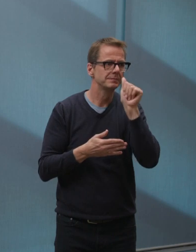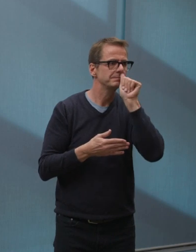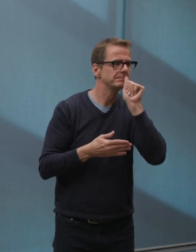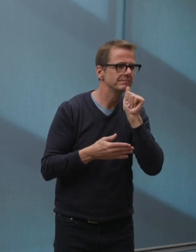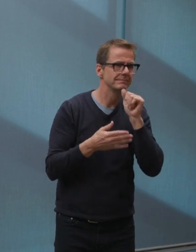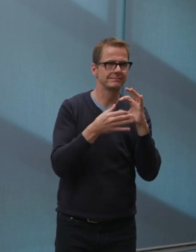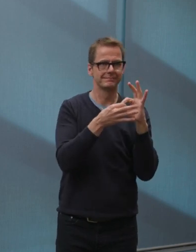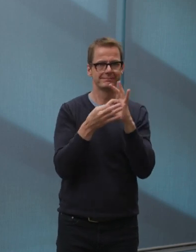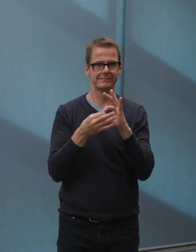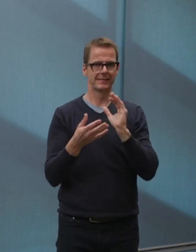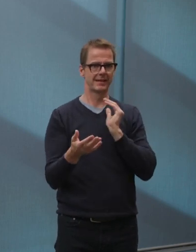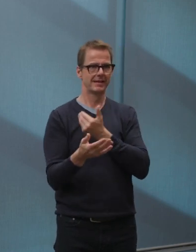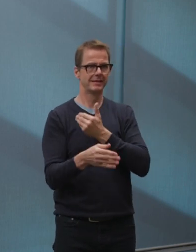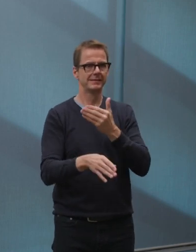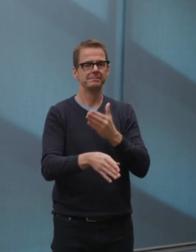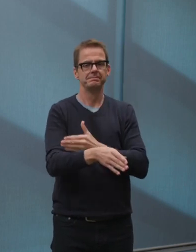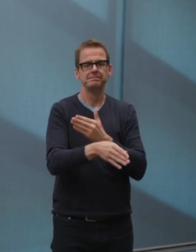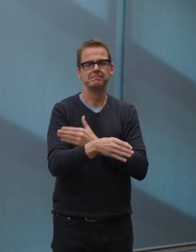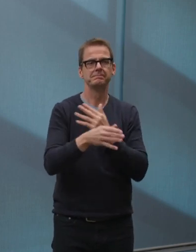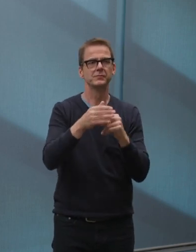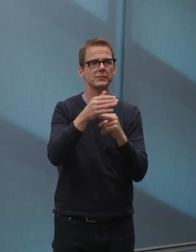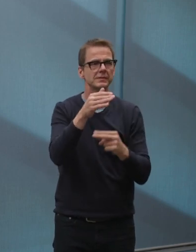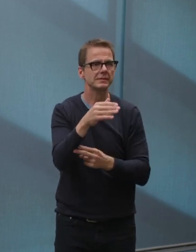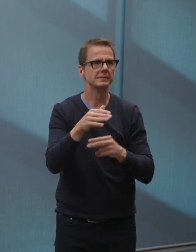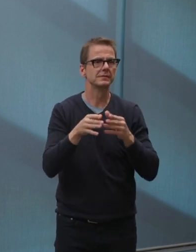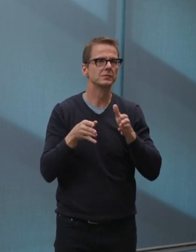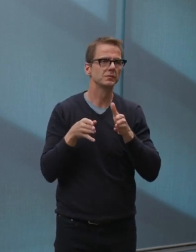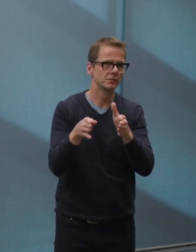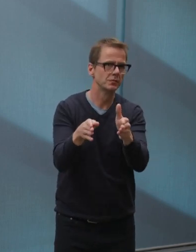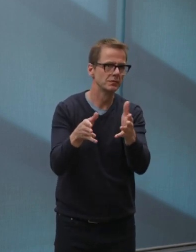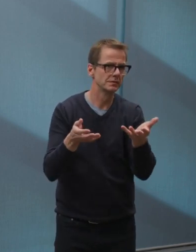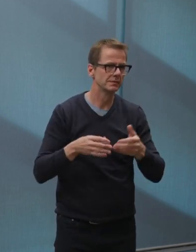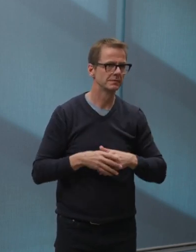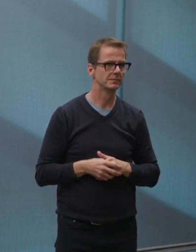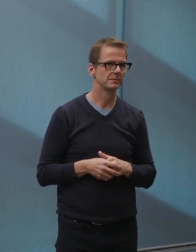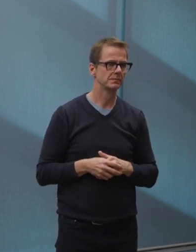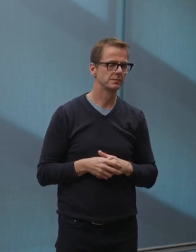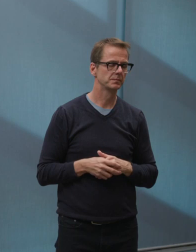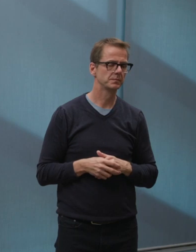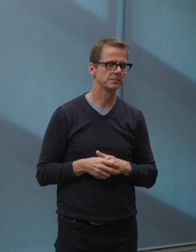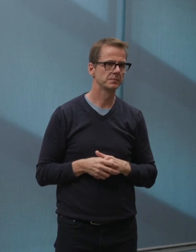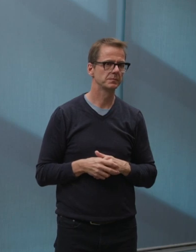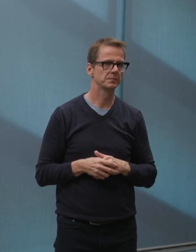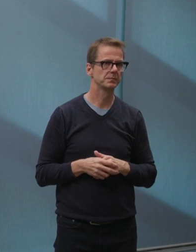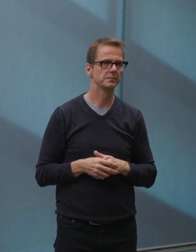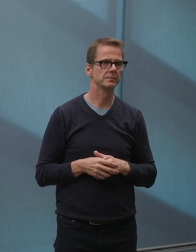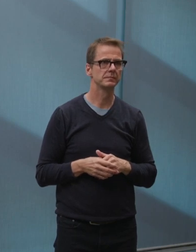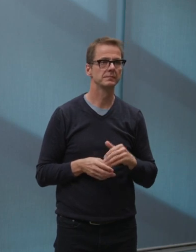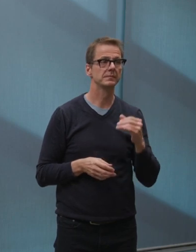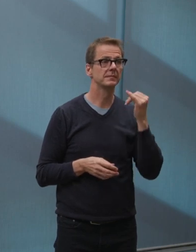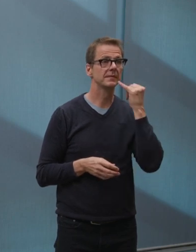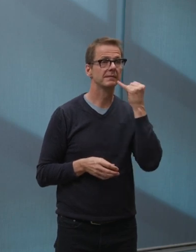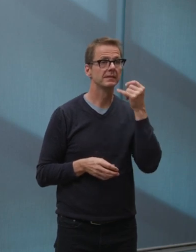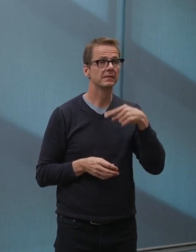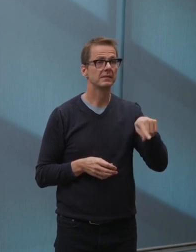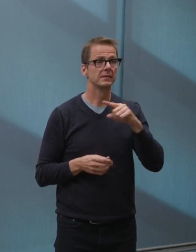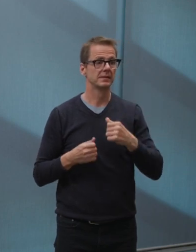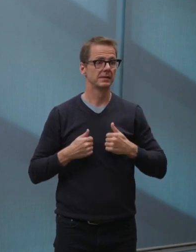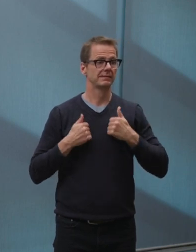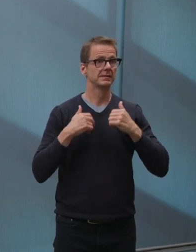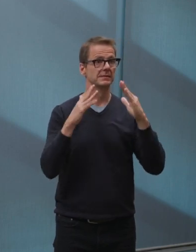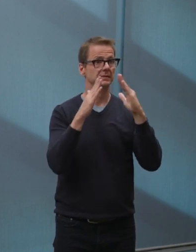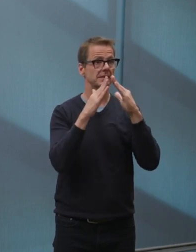first shared street in that area. Shared streets are another example of how the city is providing Edmontonians with